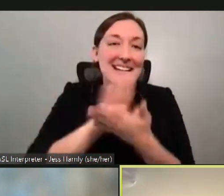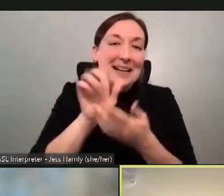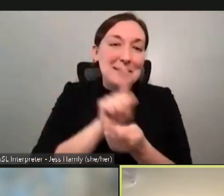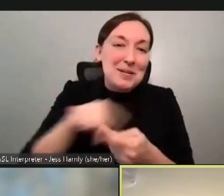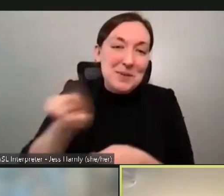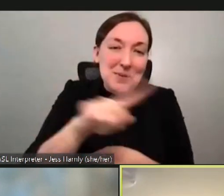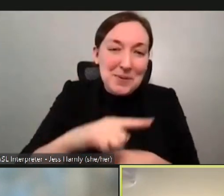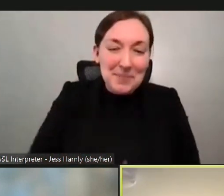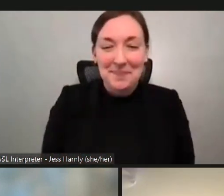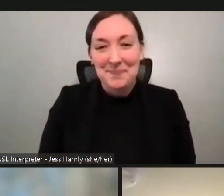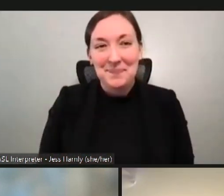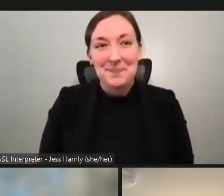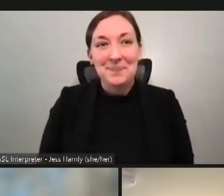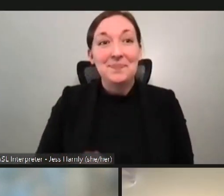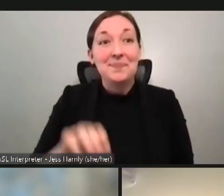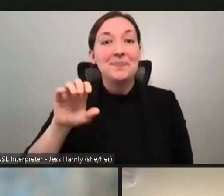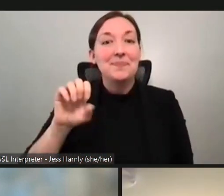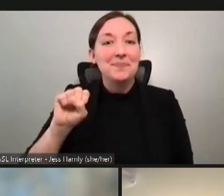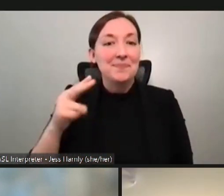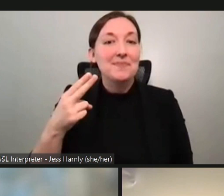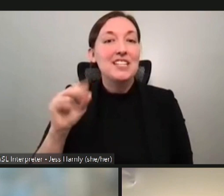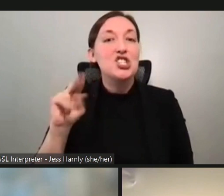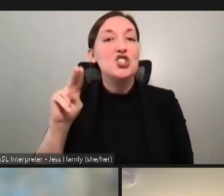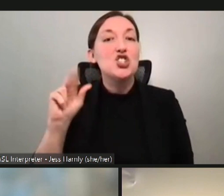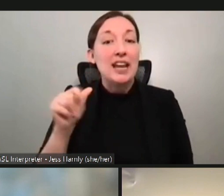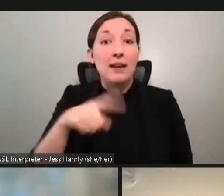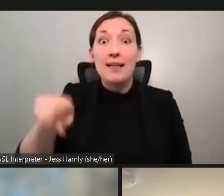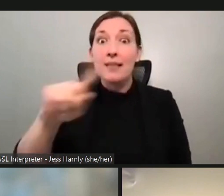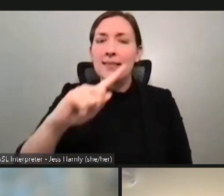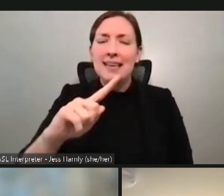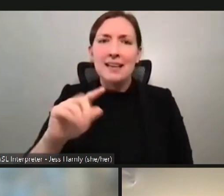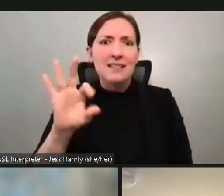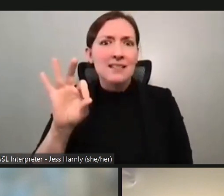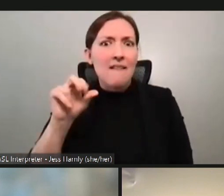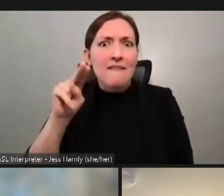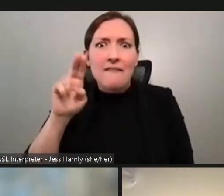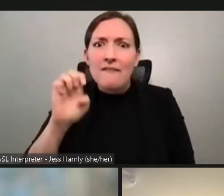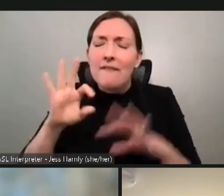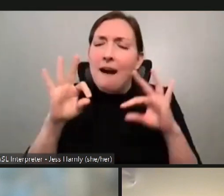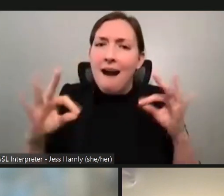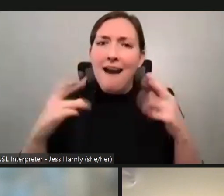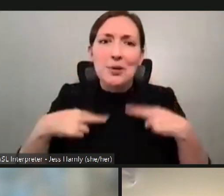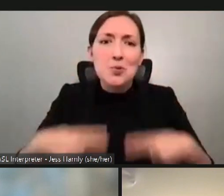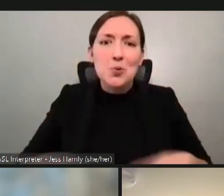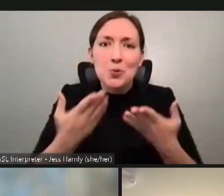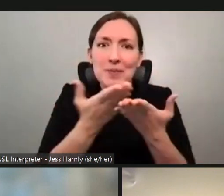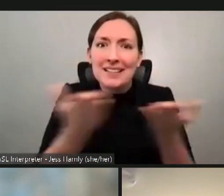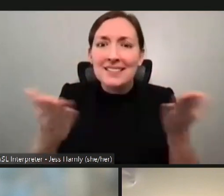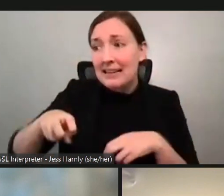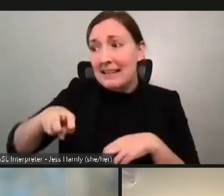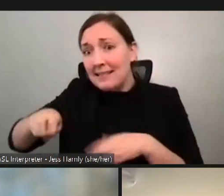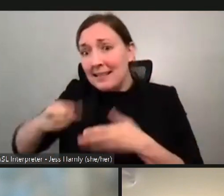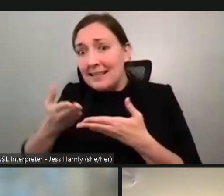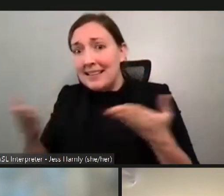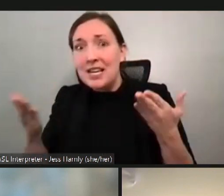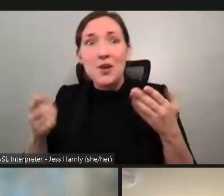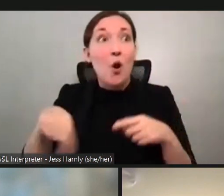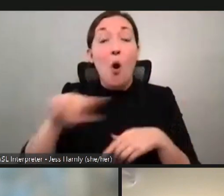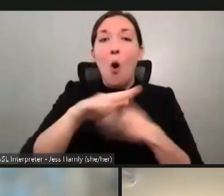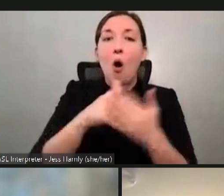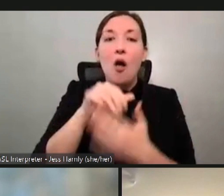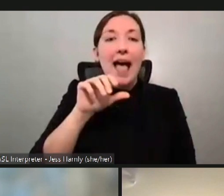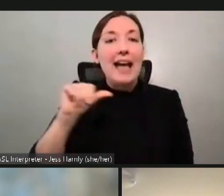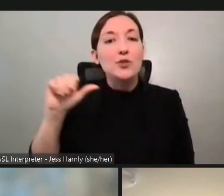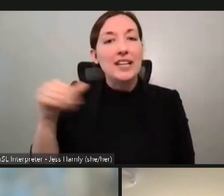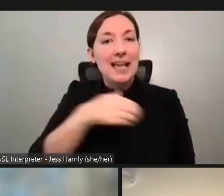All right. These fine human beings, the ones sitting next to me, the ones on the screen, are all Astro Access ambassadors. So,